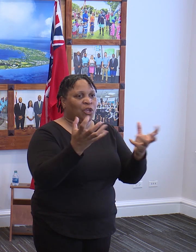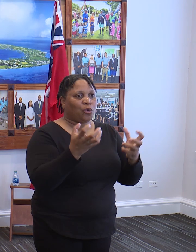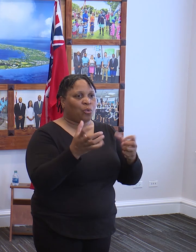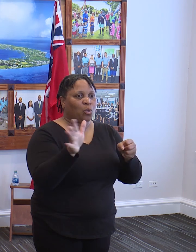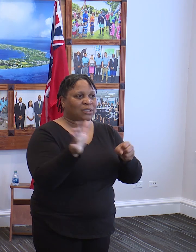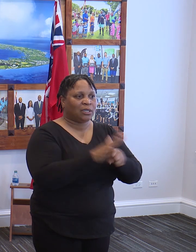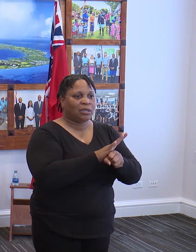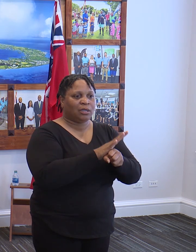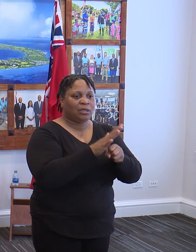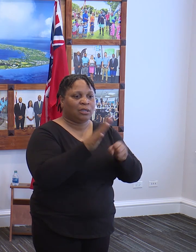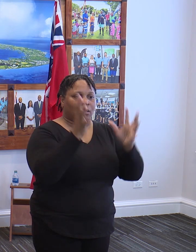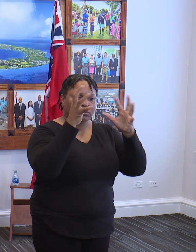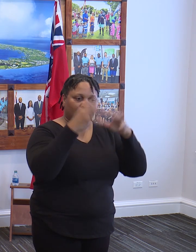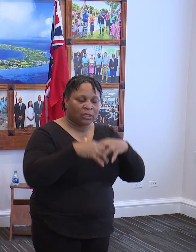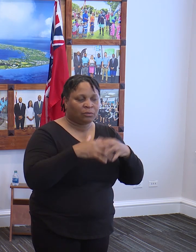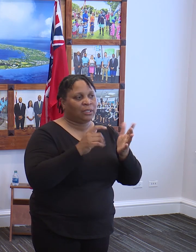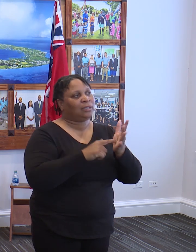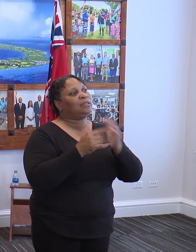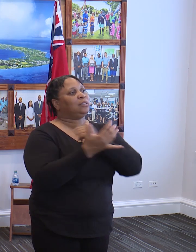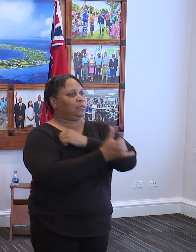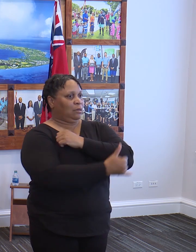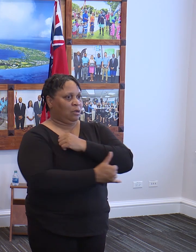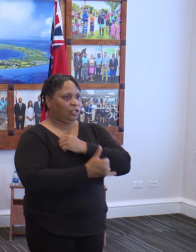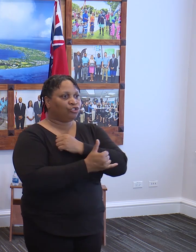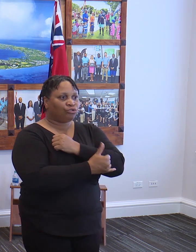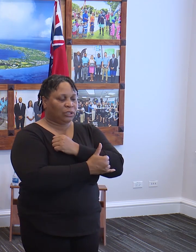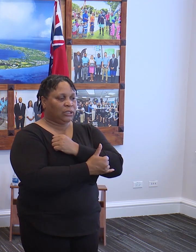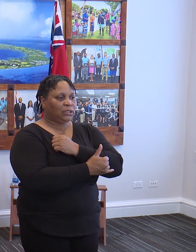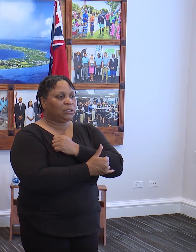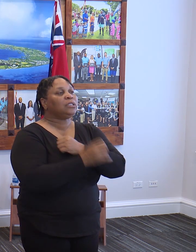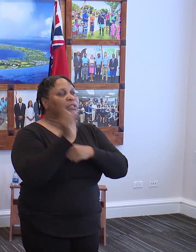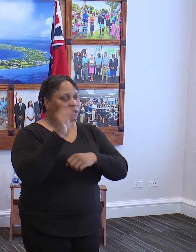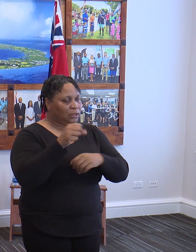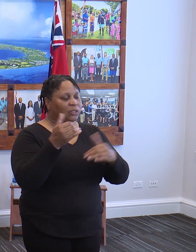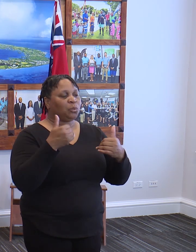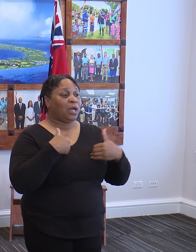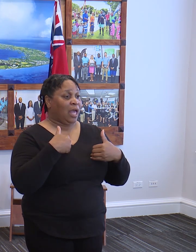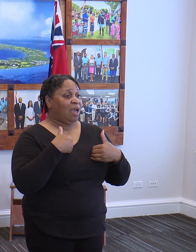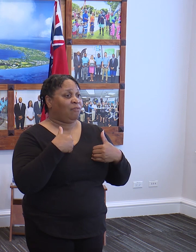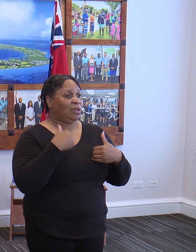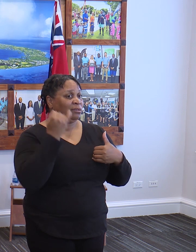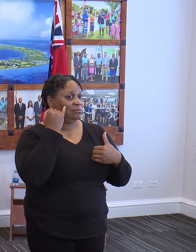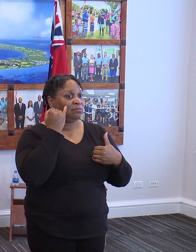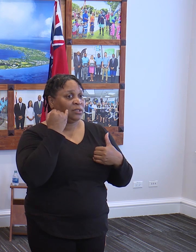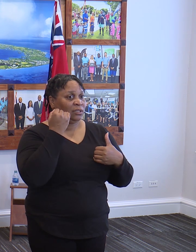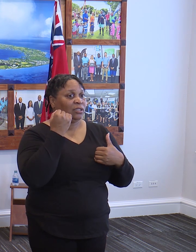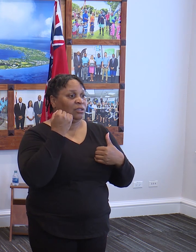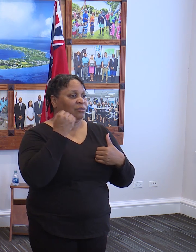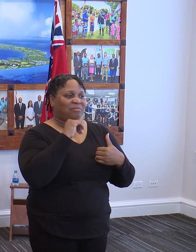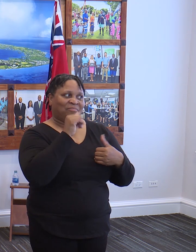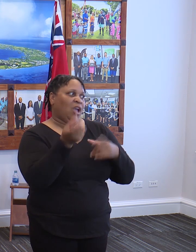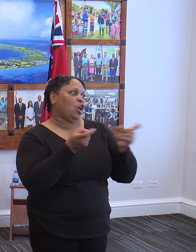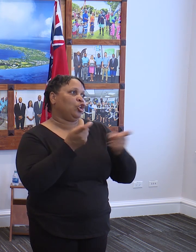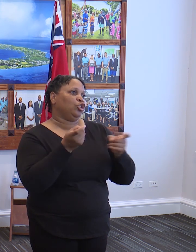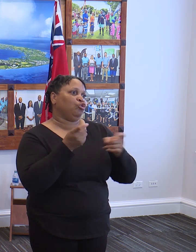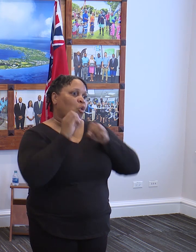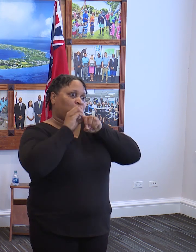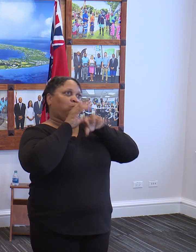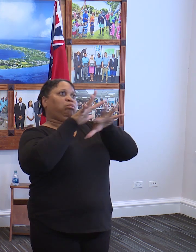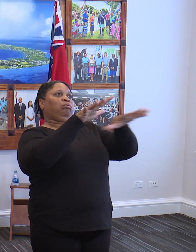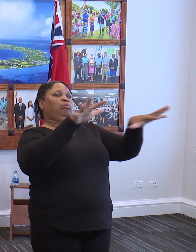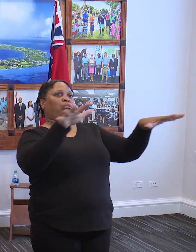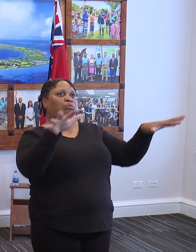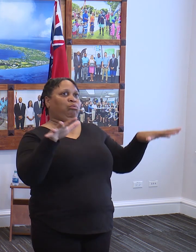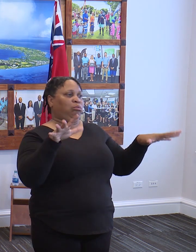complete and total shutdown in this country. We will have one if we have an uncontrolled outbreak and that